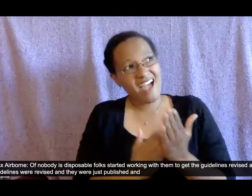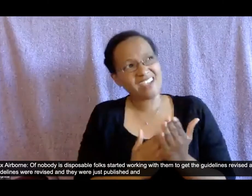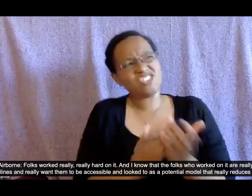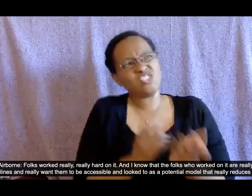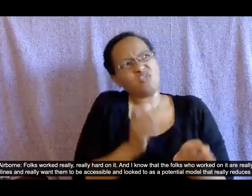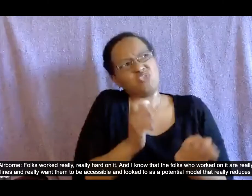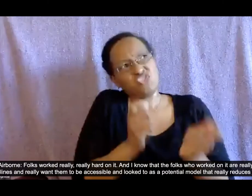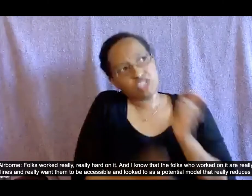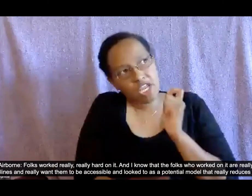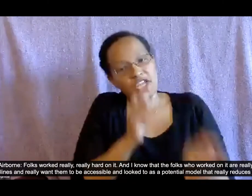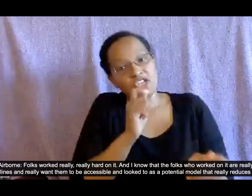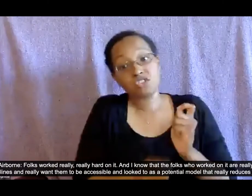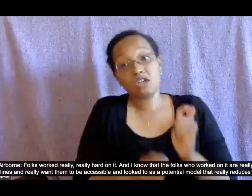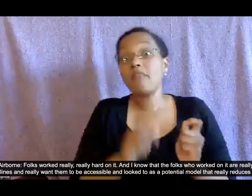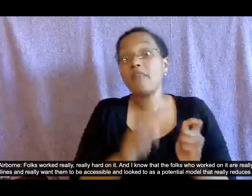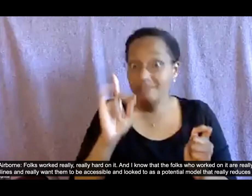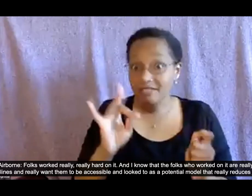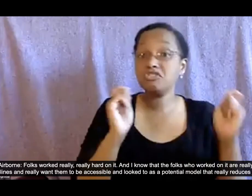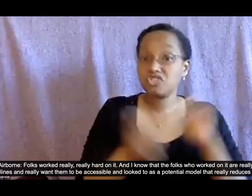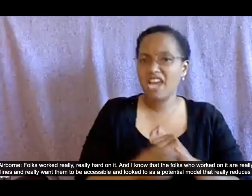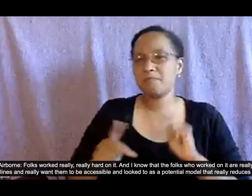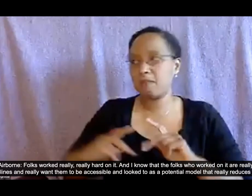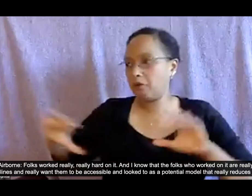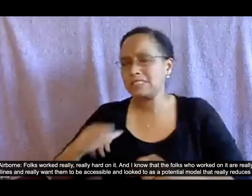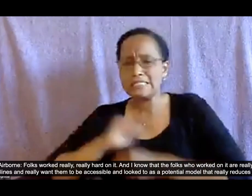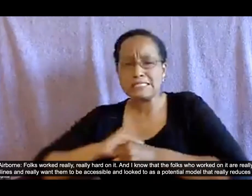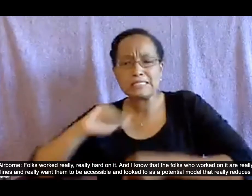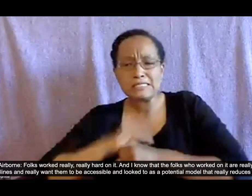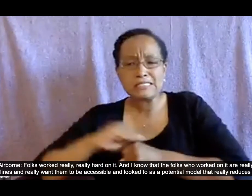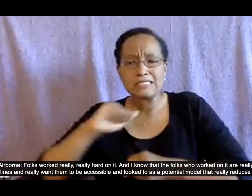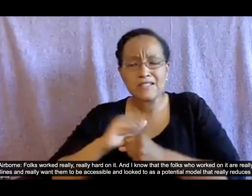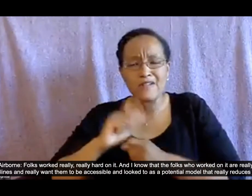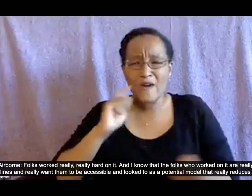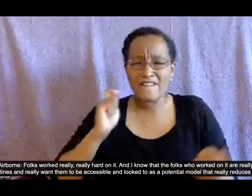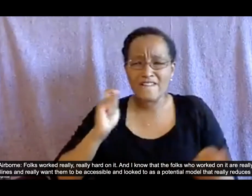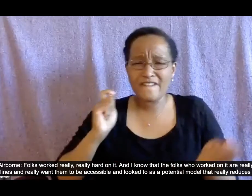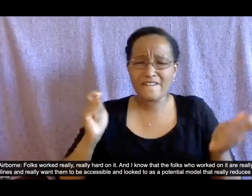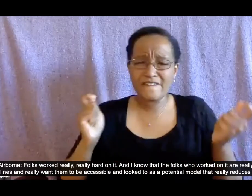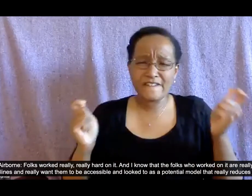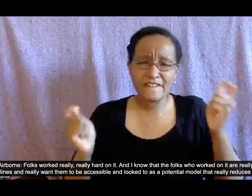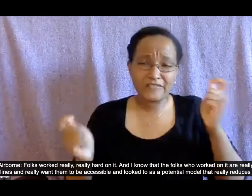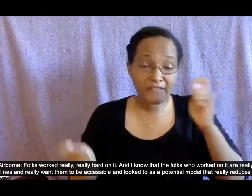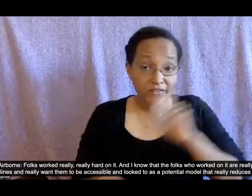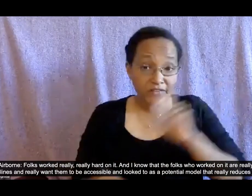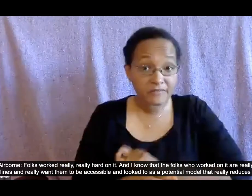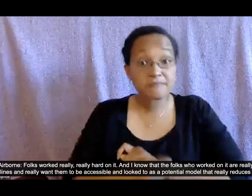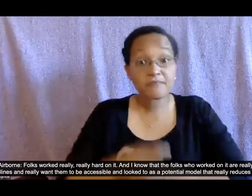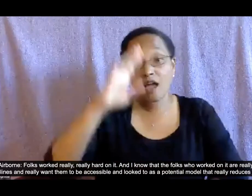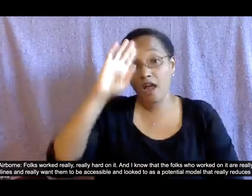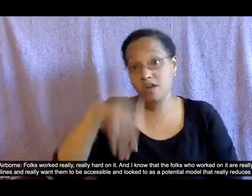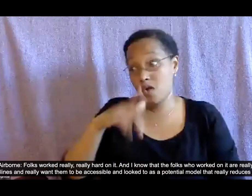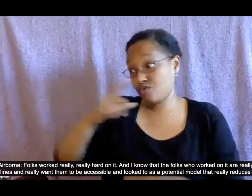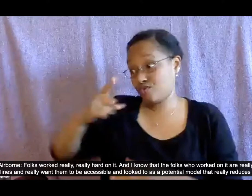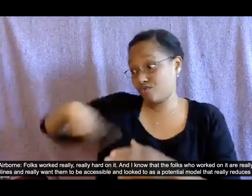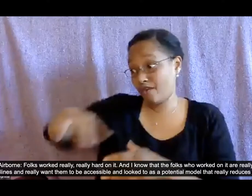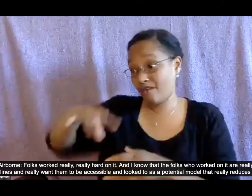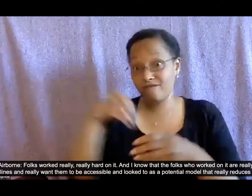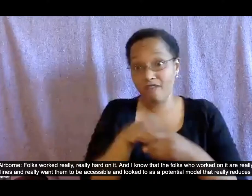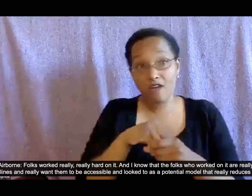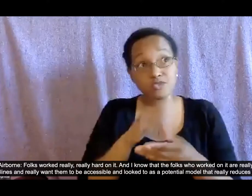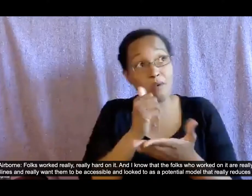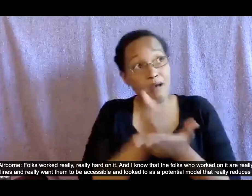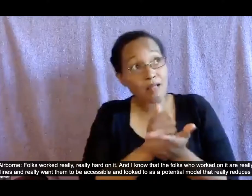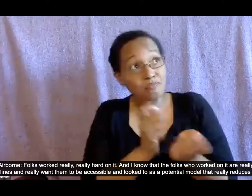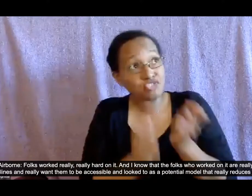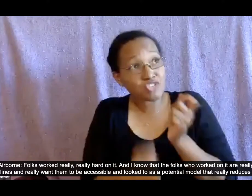folks worked really really hard on it and i know that the folks who worked on it are really proud of those